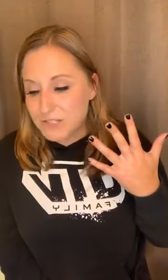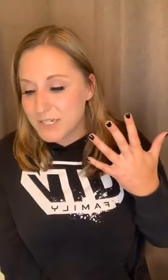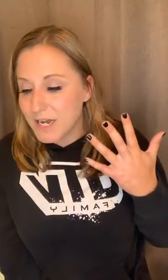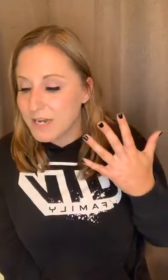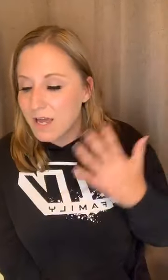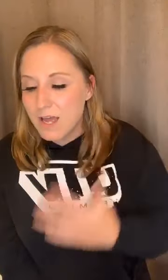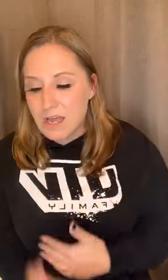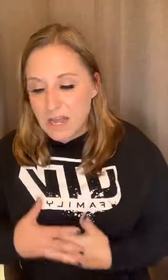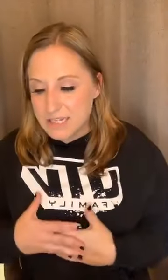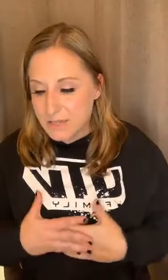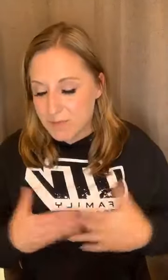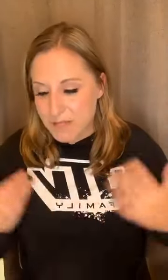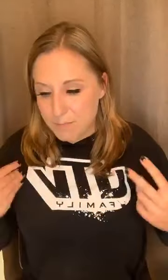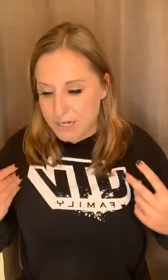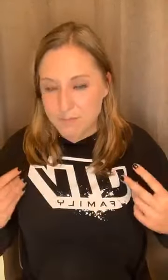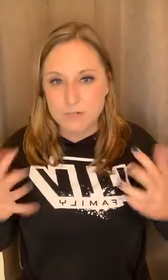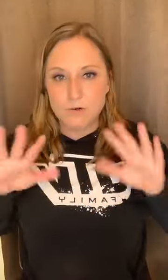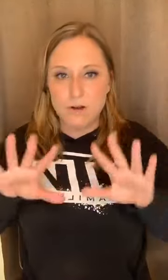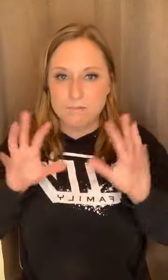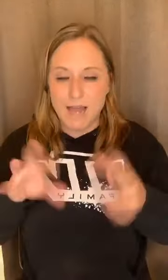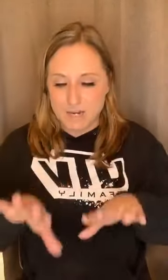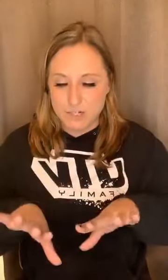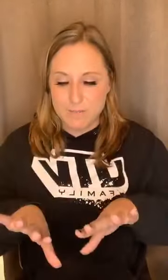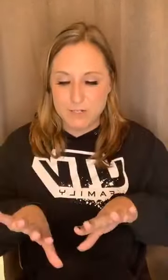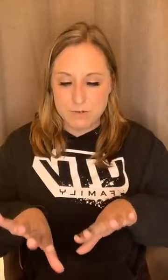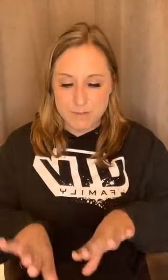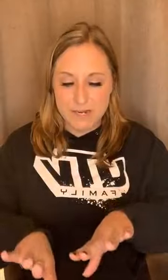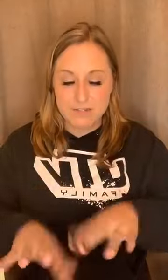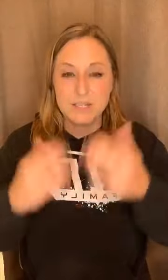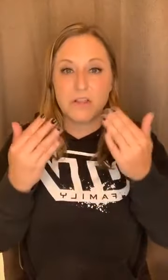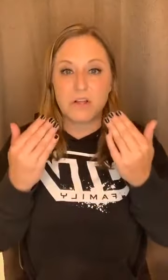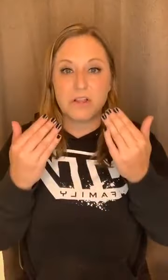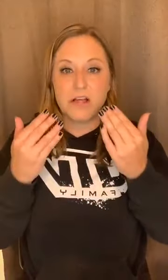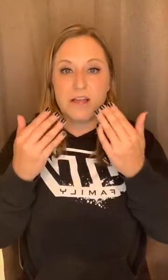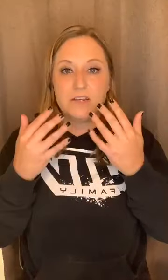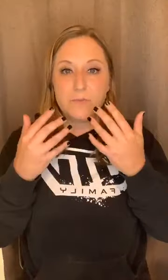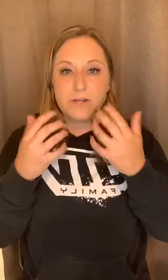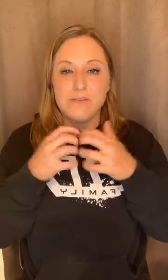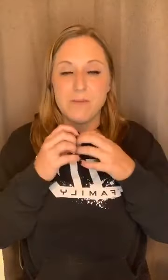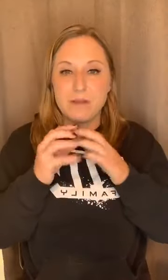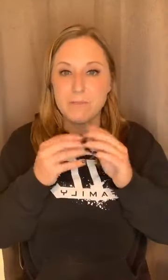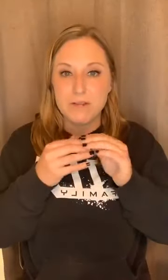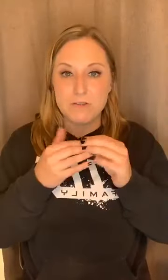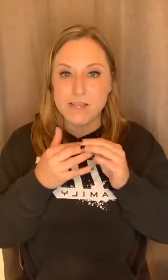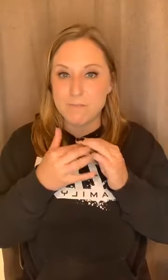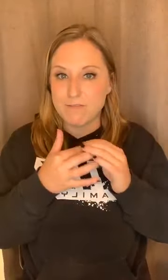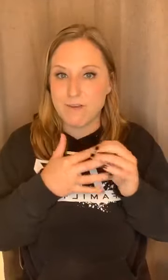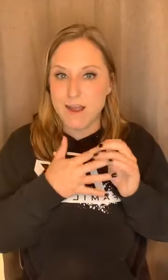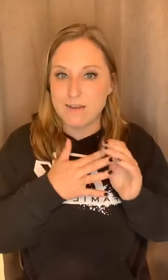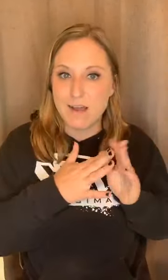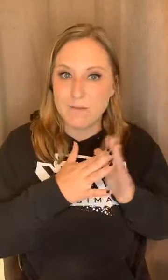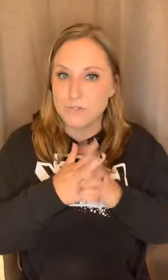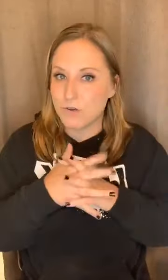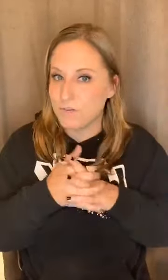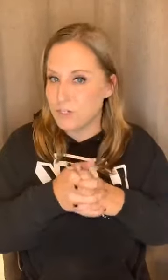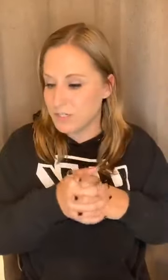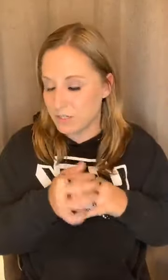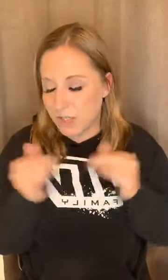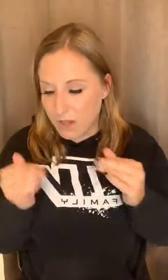done is something that brings me to, or actually I've been doing my nails. They look, I need to read to them, but I've been using my friend, um, Sophie, she sells color